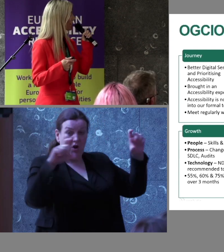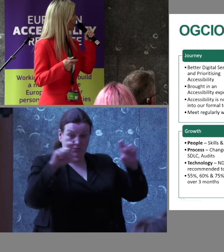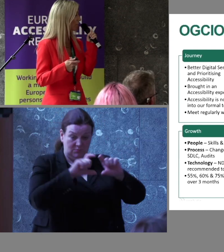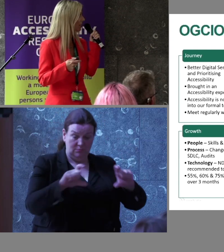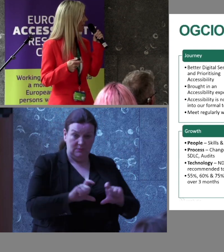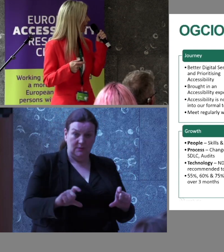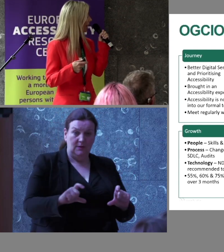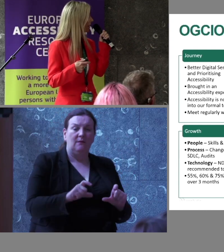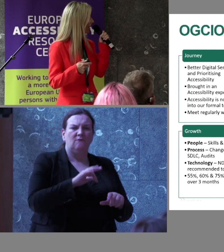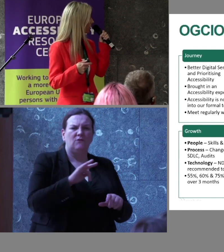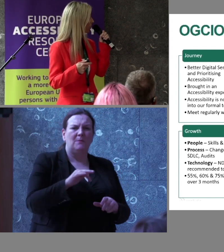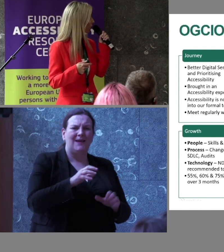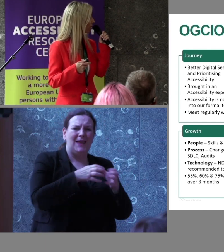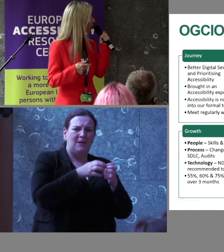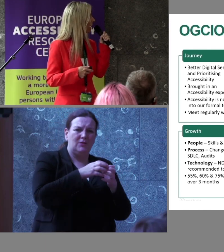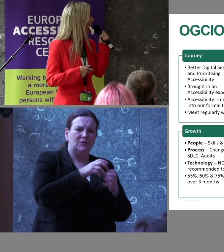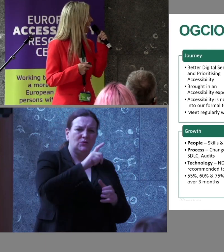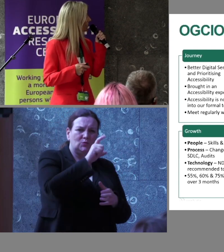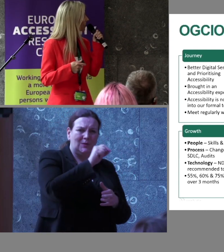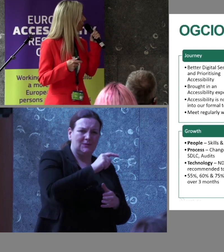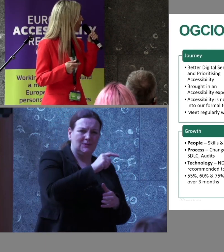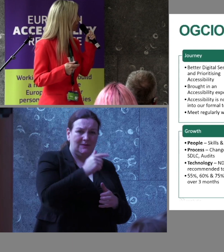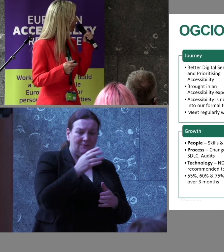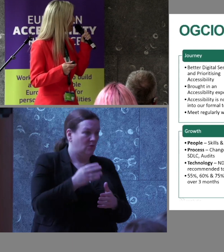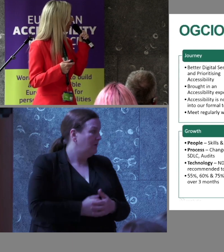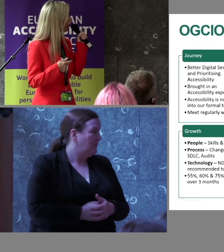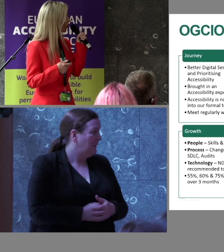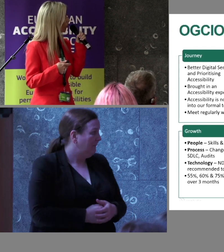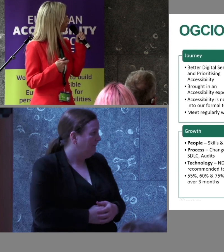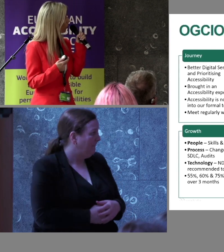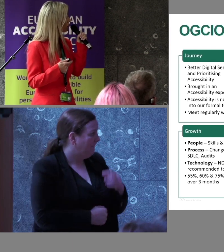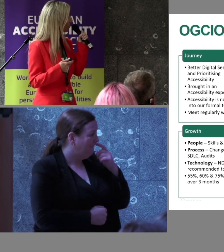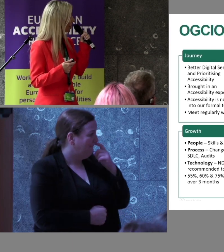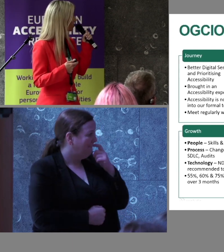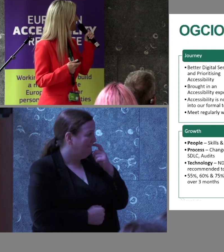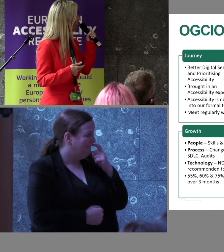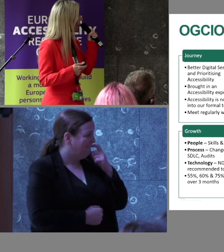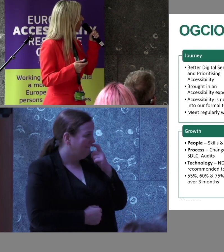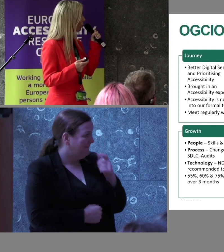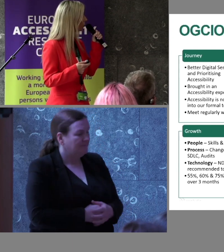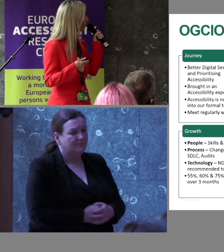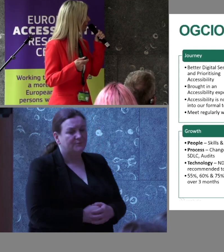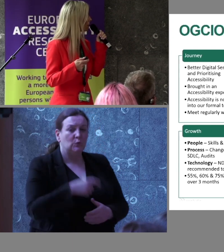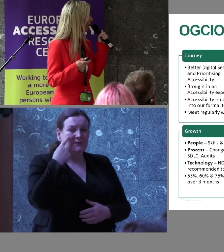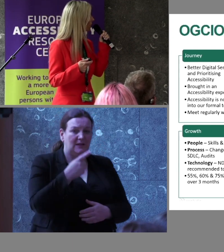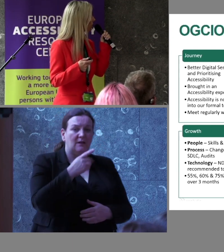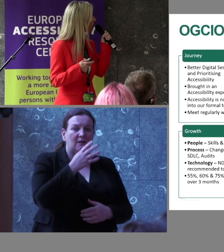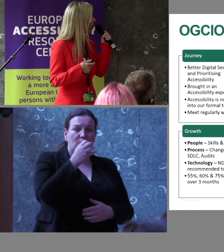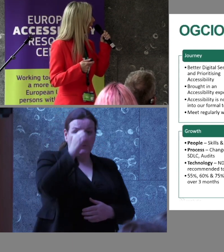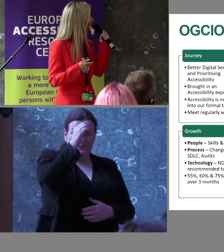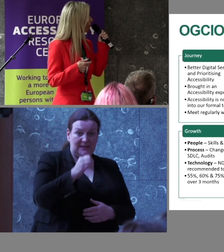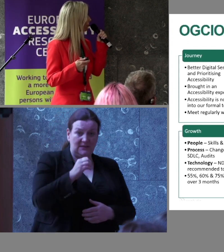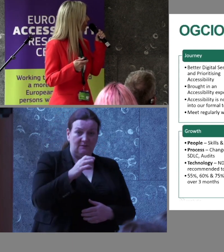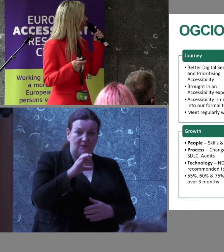terms of accessibility test coverage growth. And you can see there that 40% for Gov.ie pages